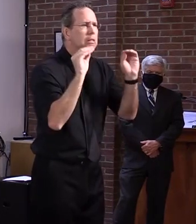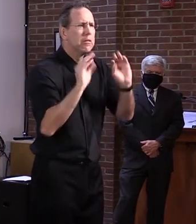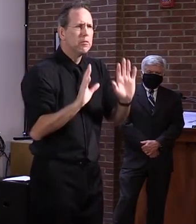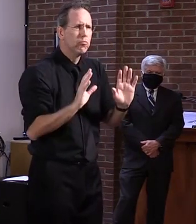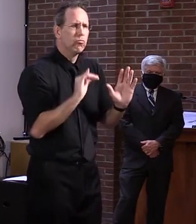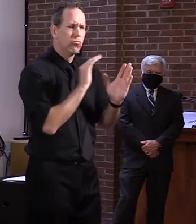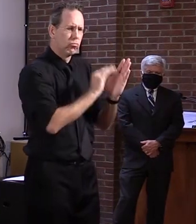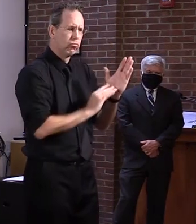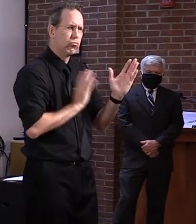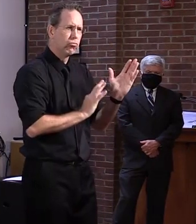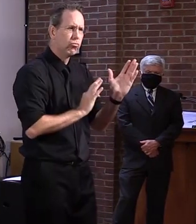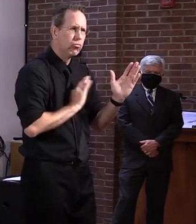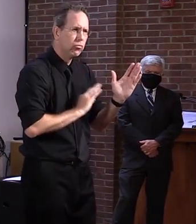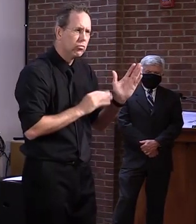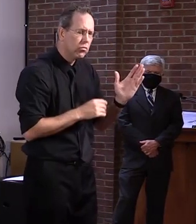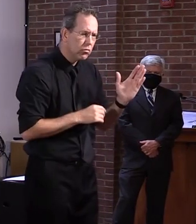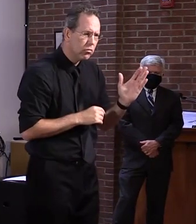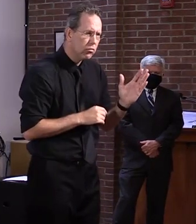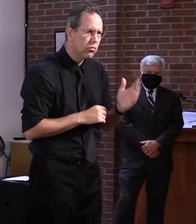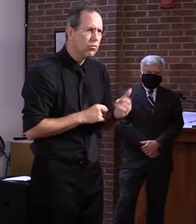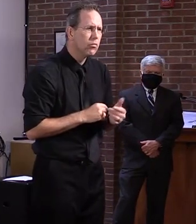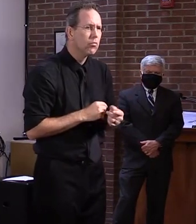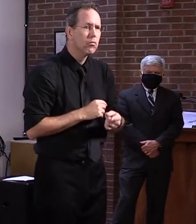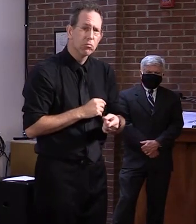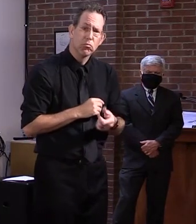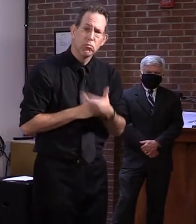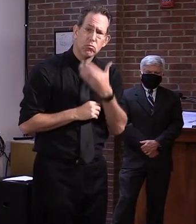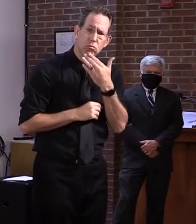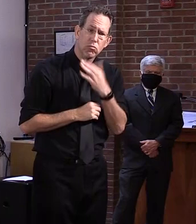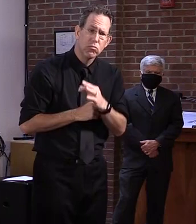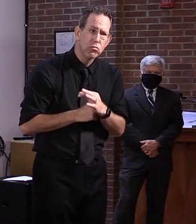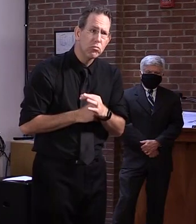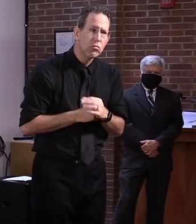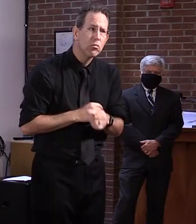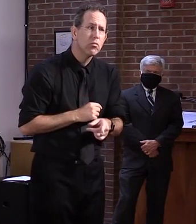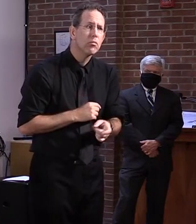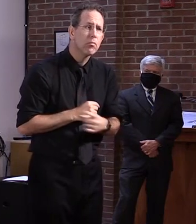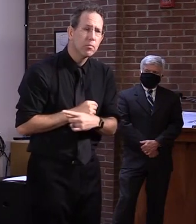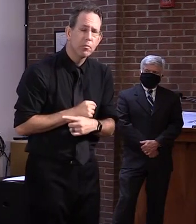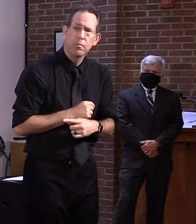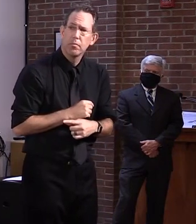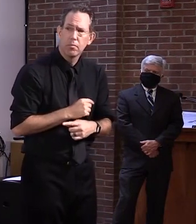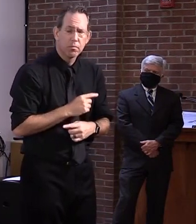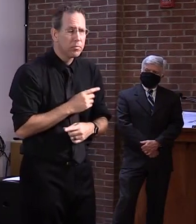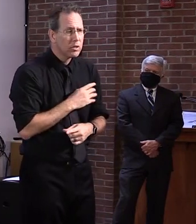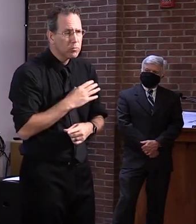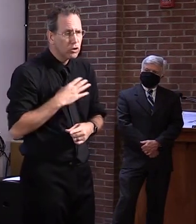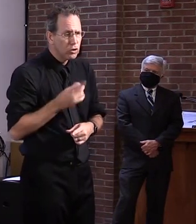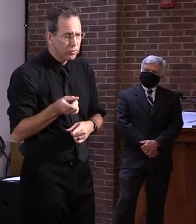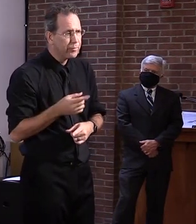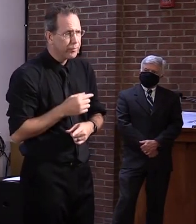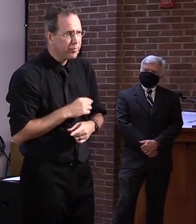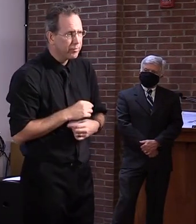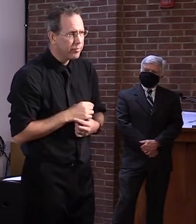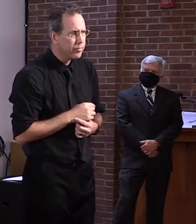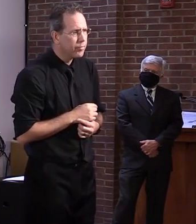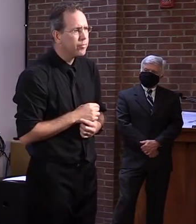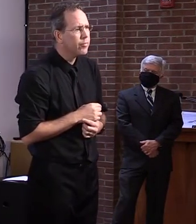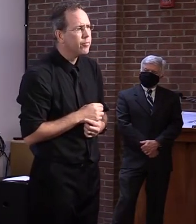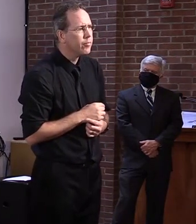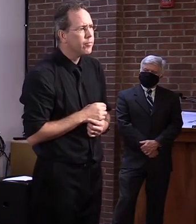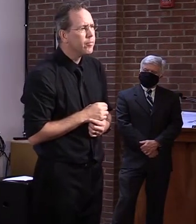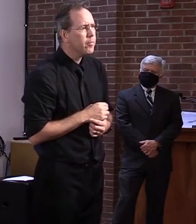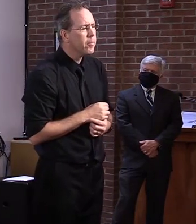Thank you, Governor. Thank you for your time. And thank you, Commissioner, for your time. going back to the, uh, the permits for just a